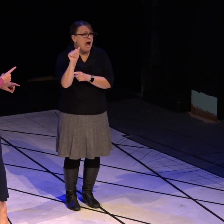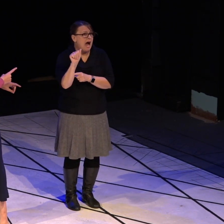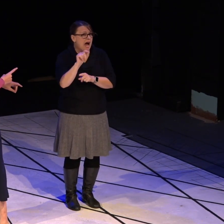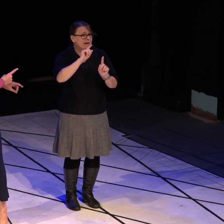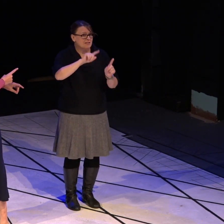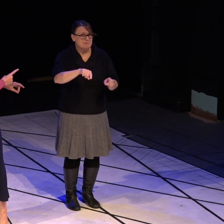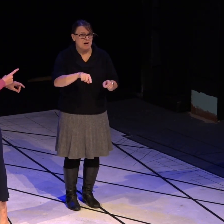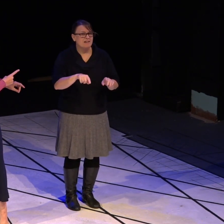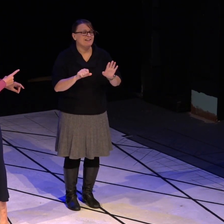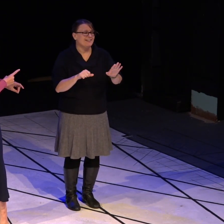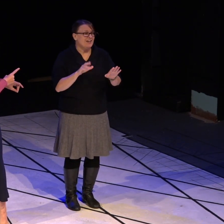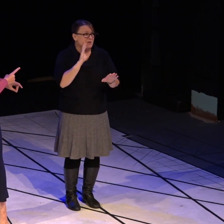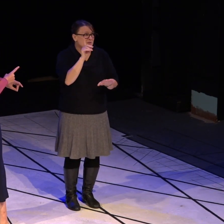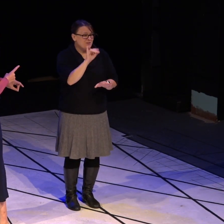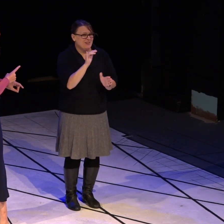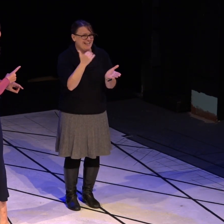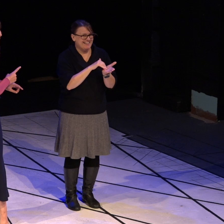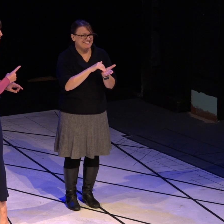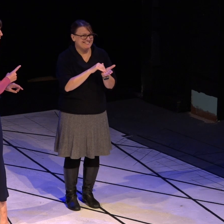Yep. Yeah, we're doing this.